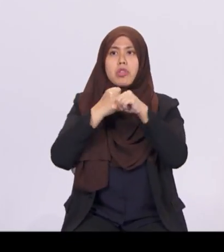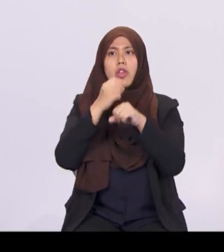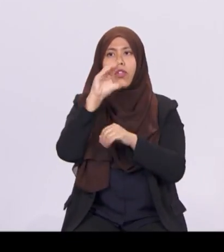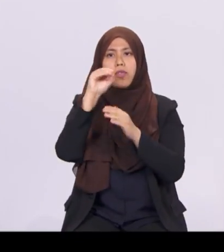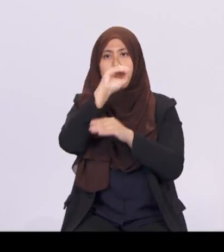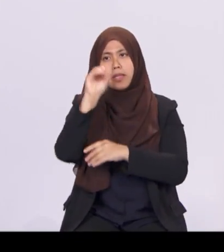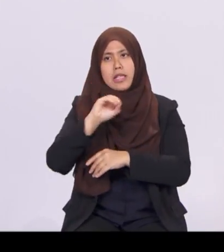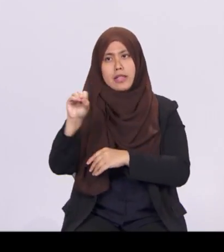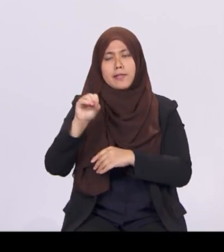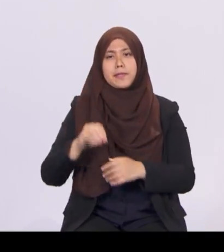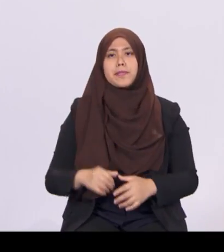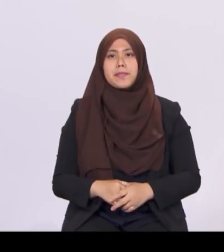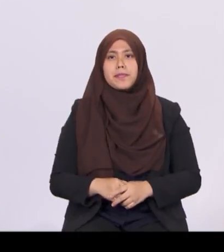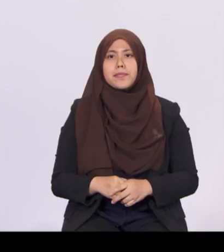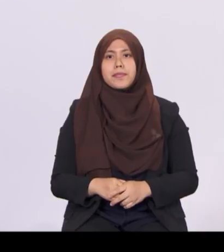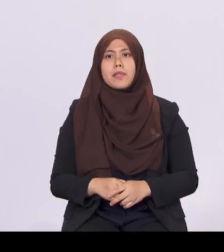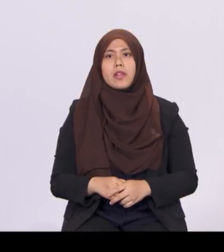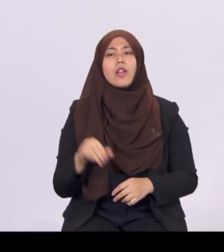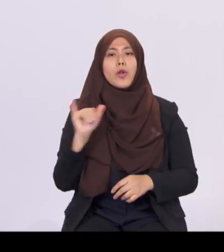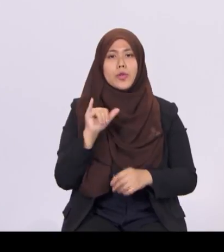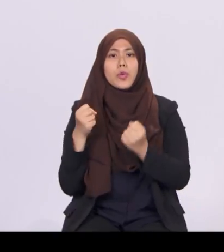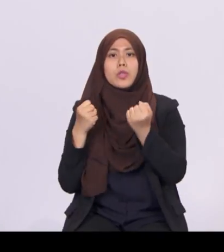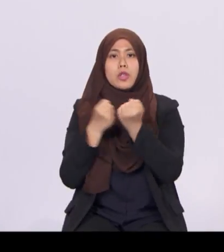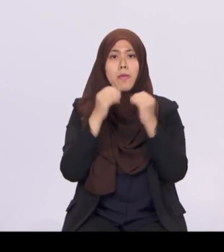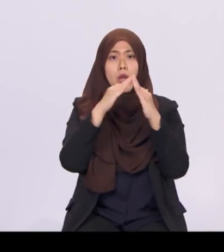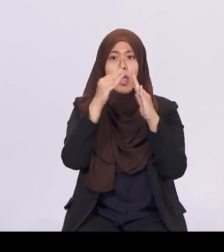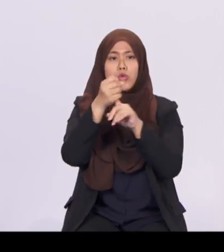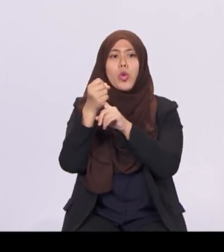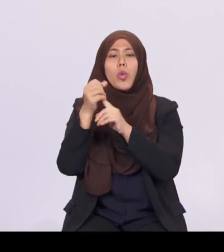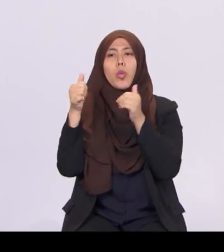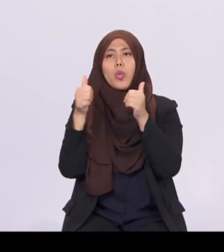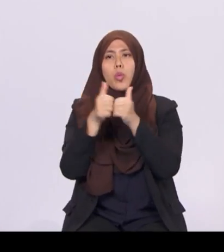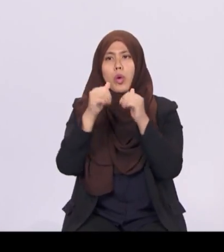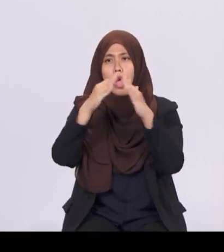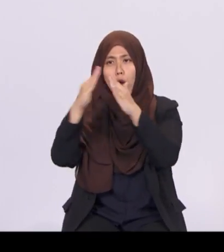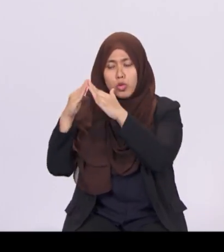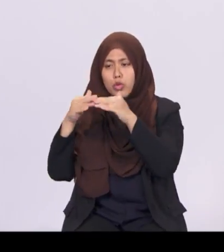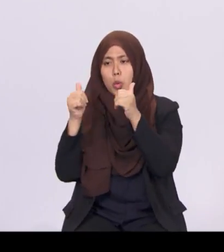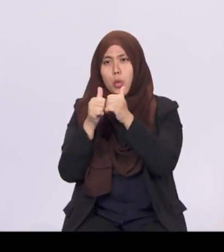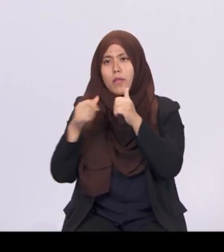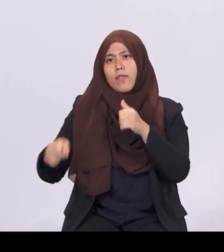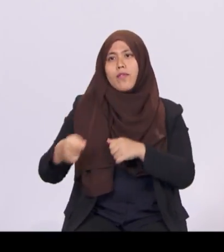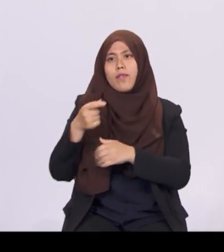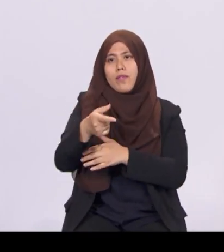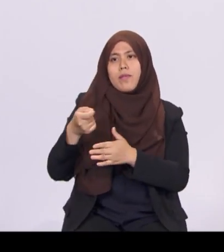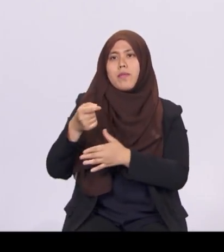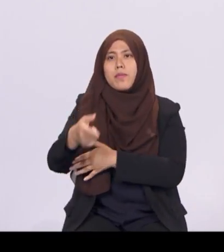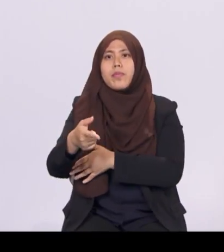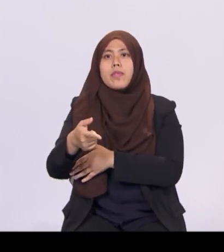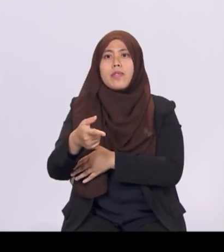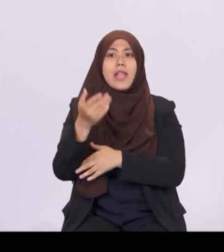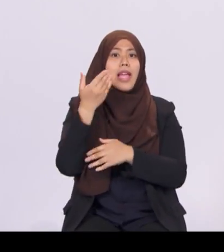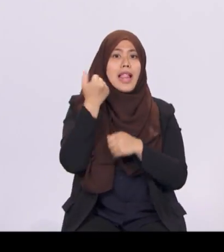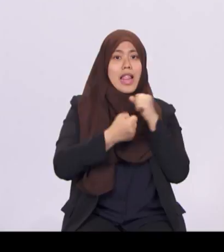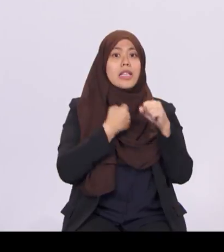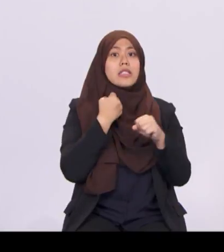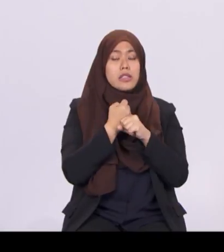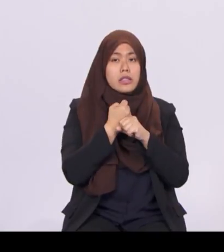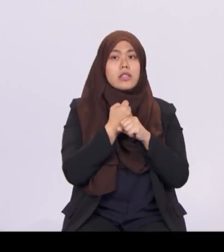We will also support households with their expenses. Last year, eligible HDB